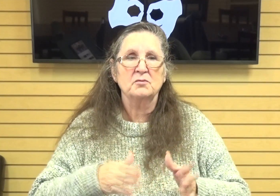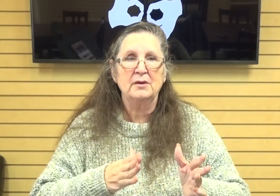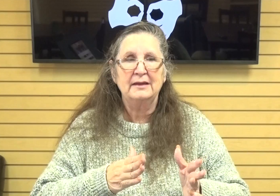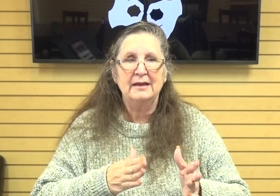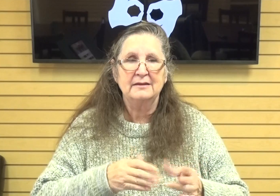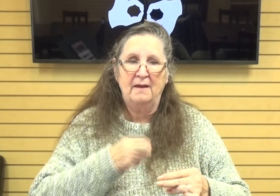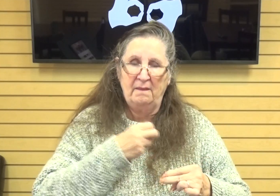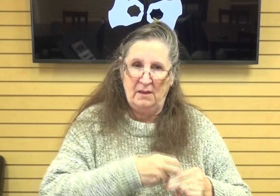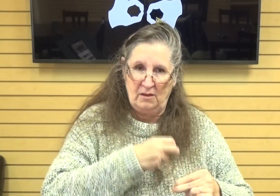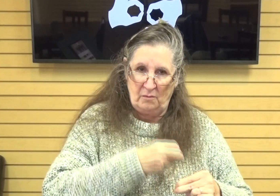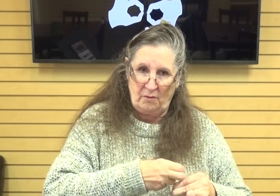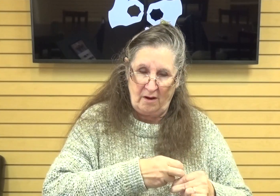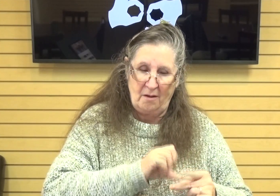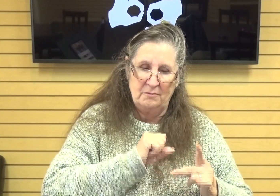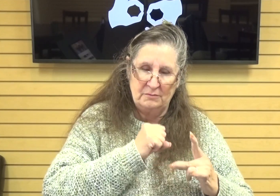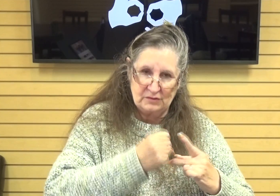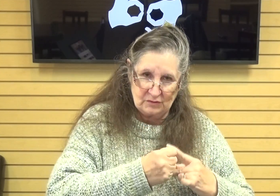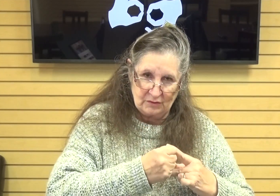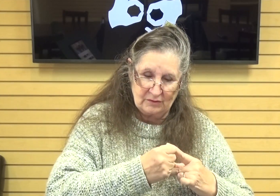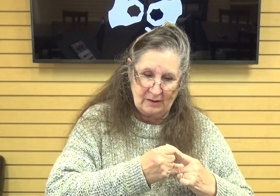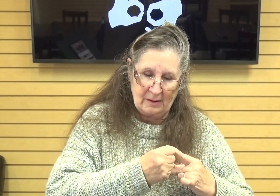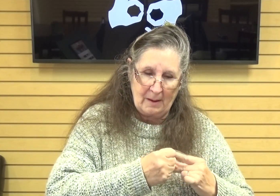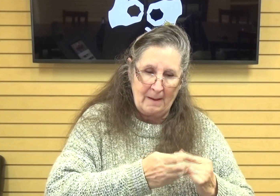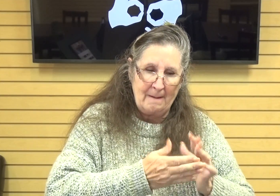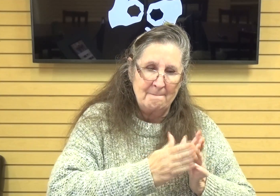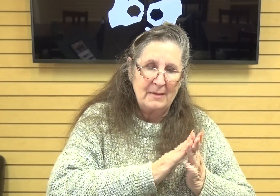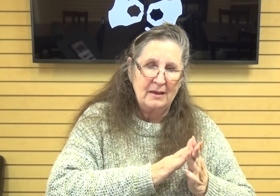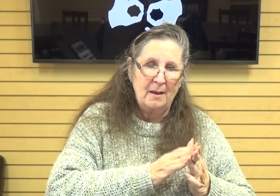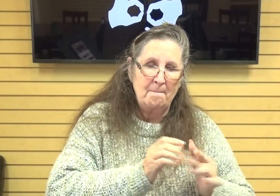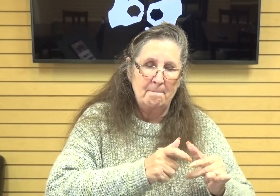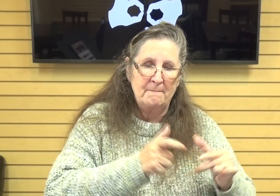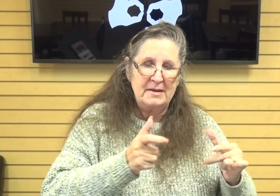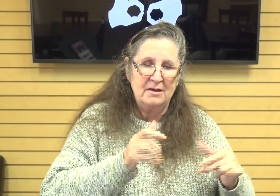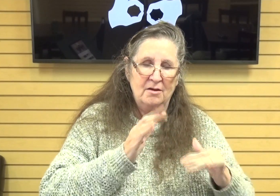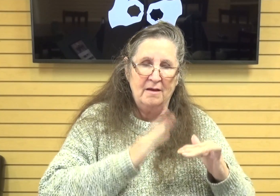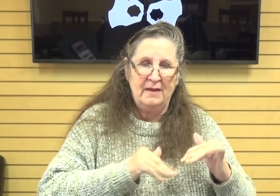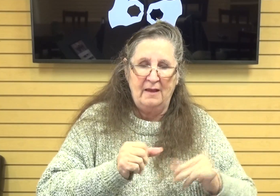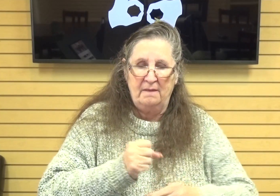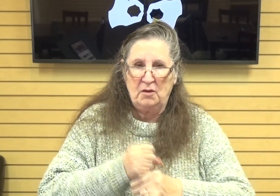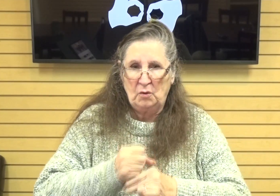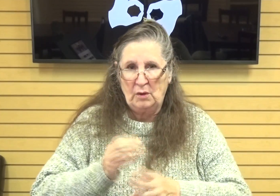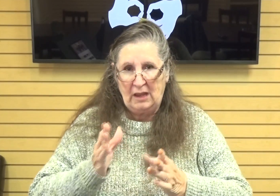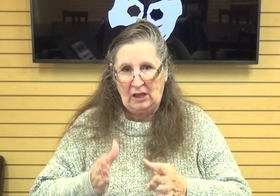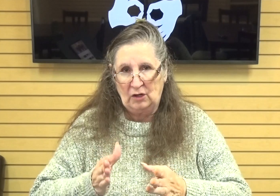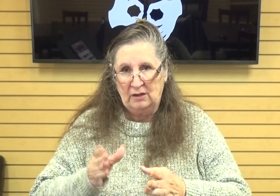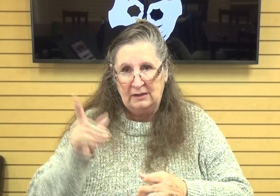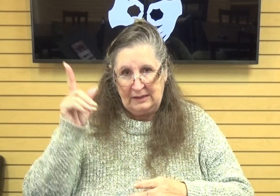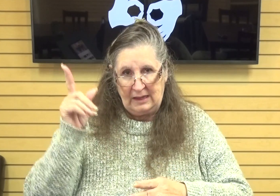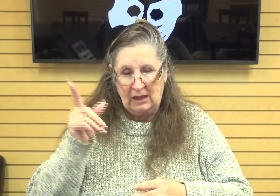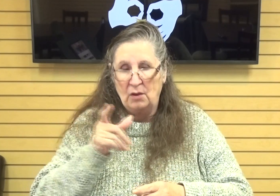circumstance become bigger than the creator than the one who's actually in charge